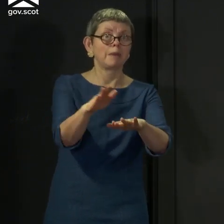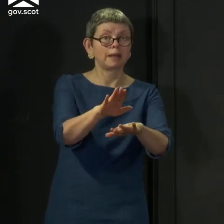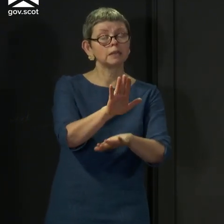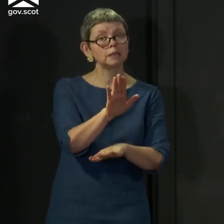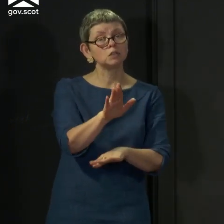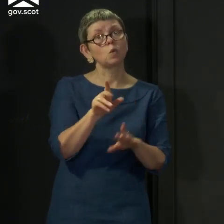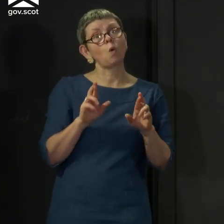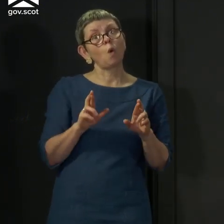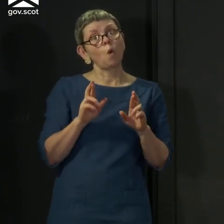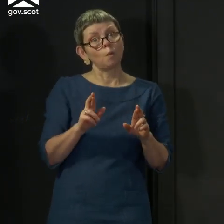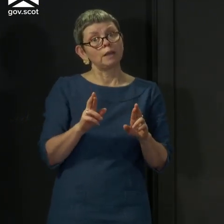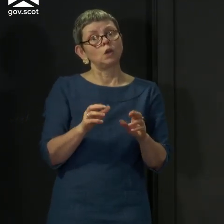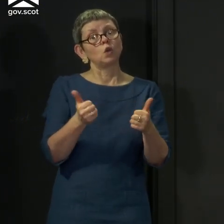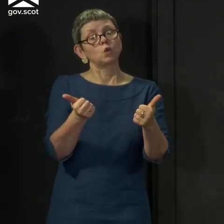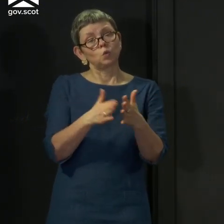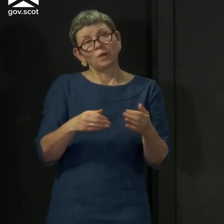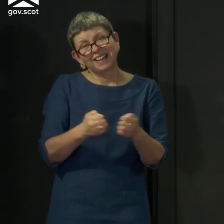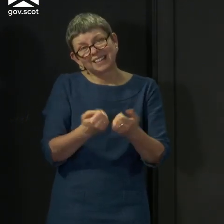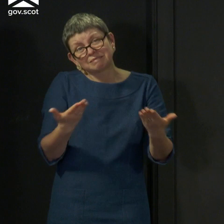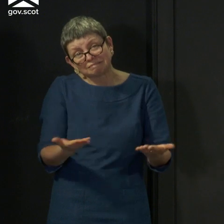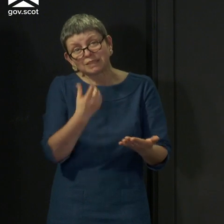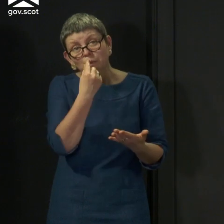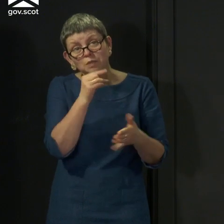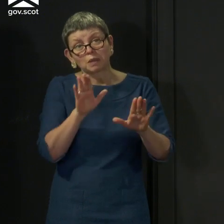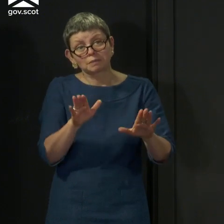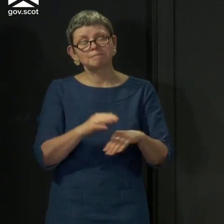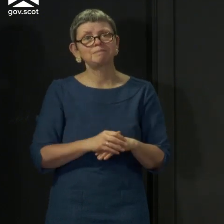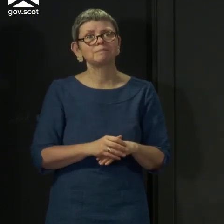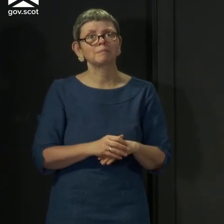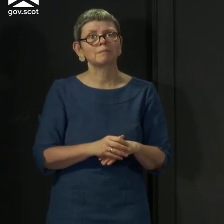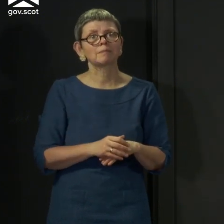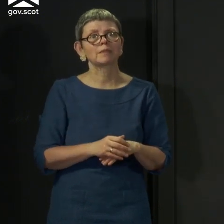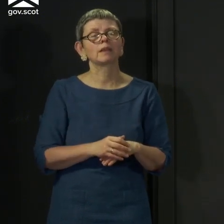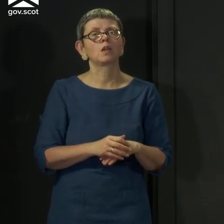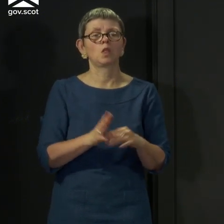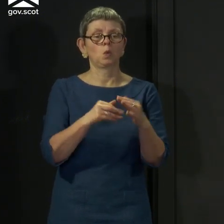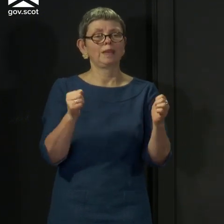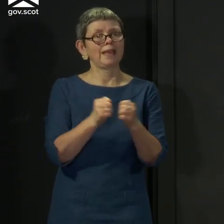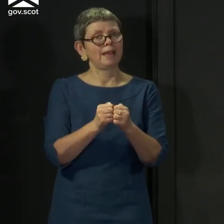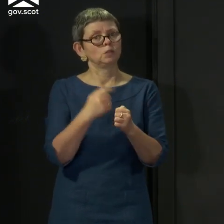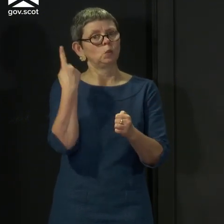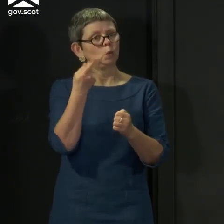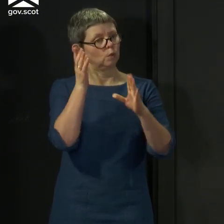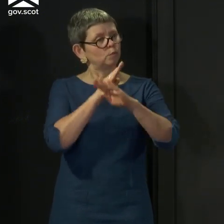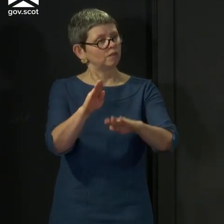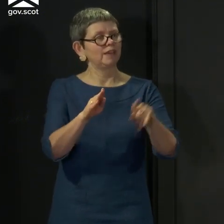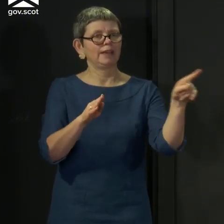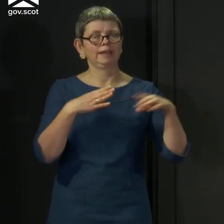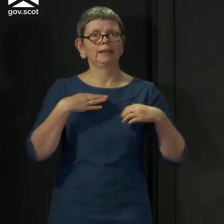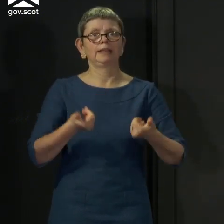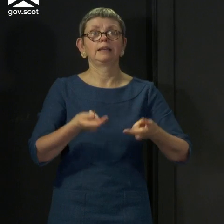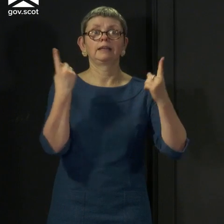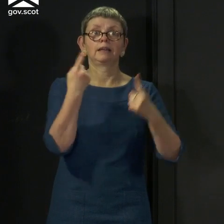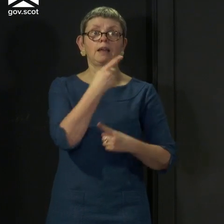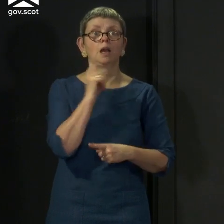indeed. I hope you have as good a weekend as you can in the circumstances. The weekend briefing will be led on Sunday by the Health Secretary and I will see you